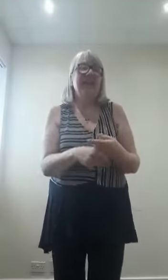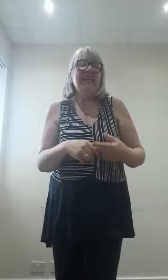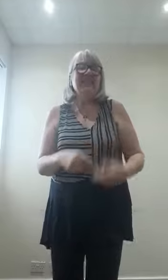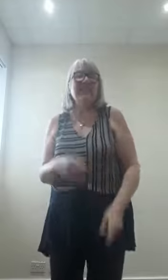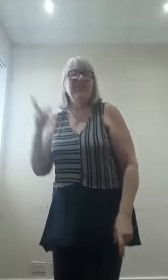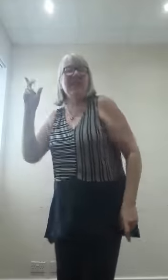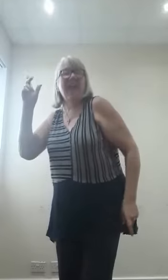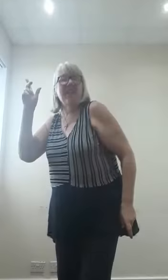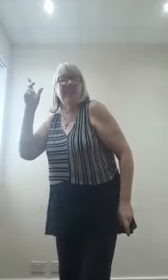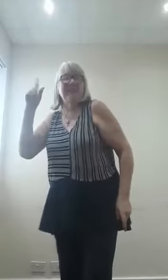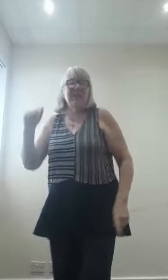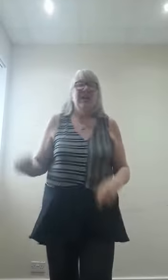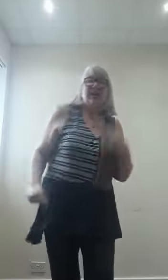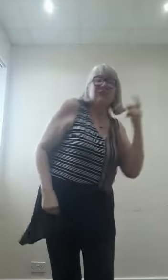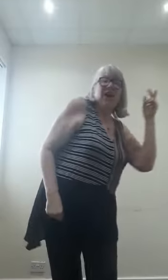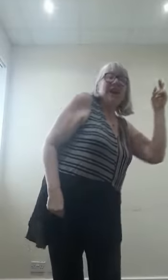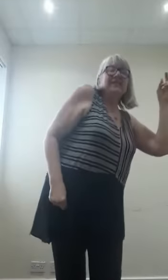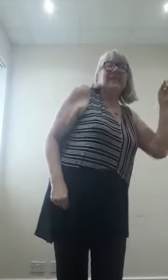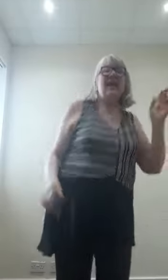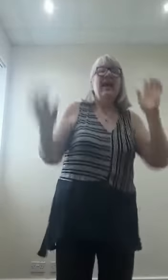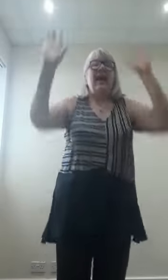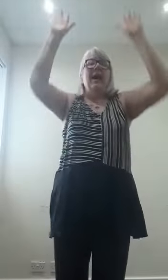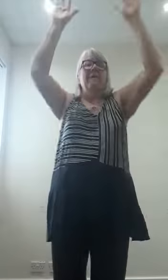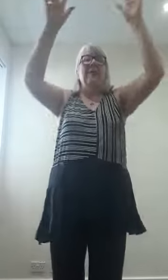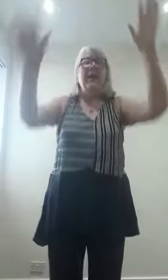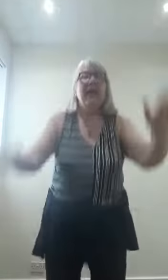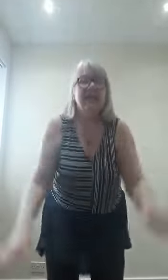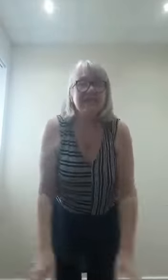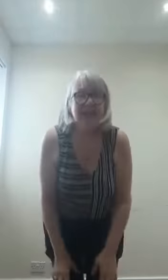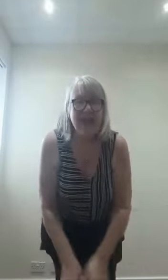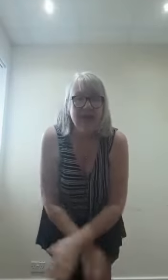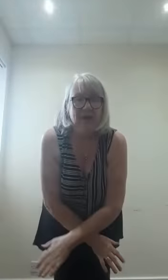to the left, right, up, down.